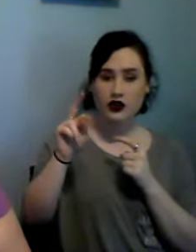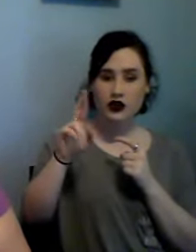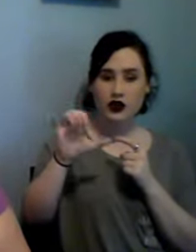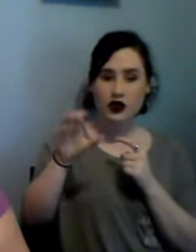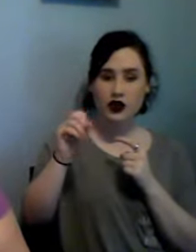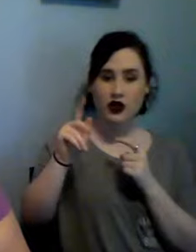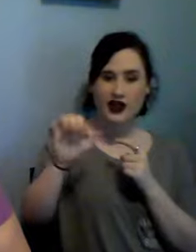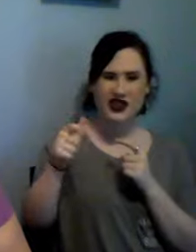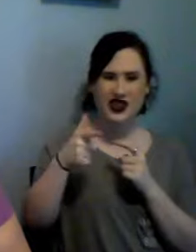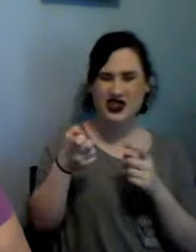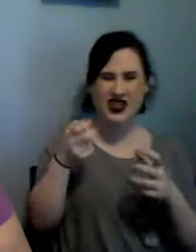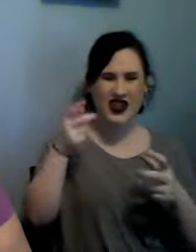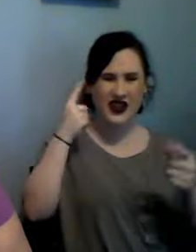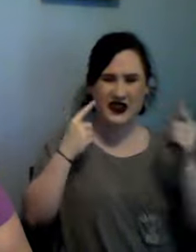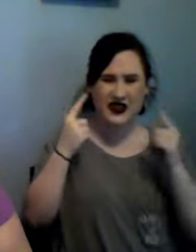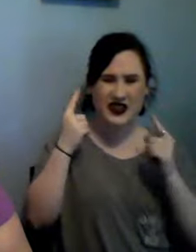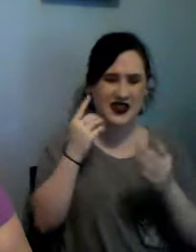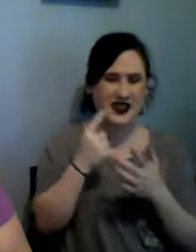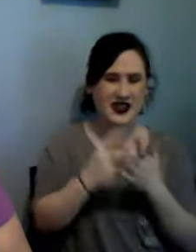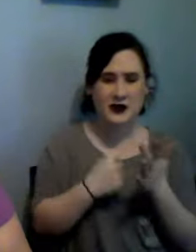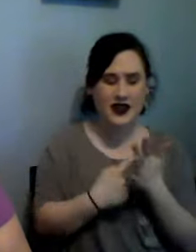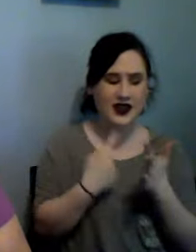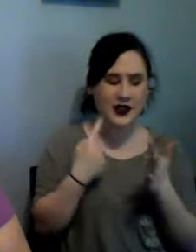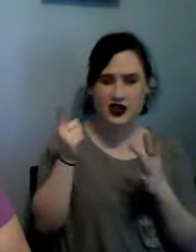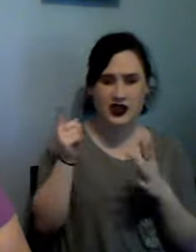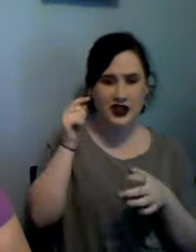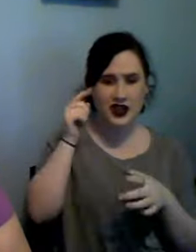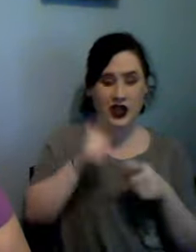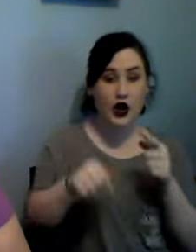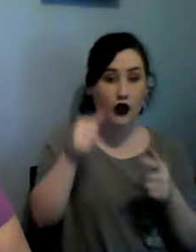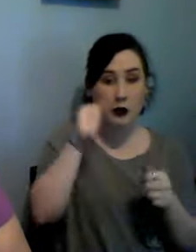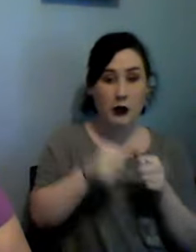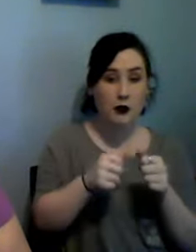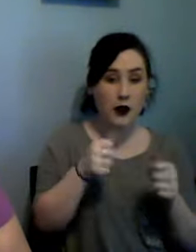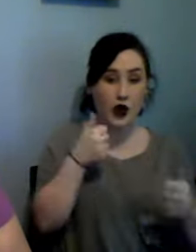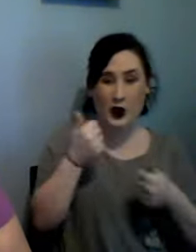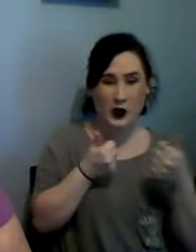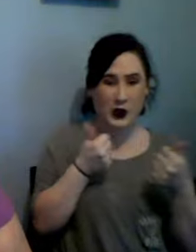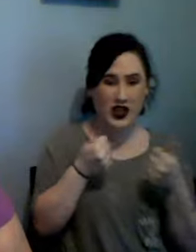I thought I had it written down but I don't